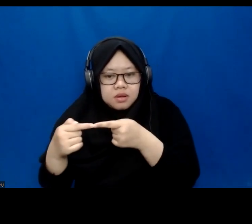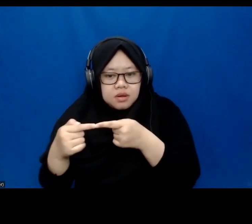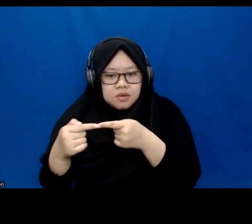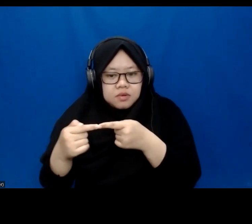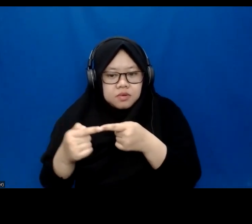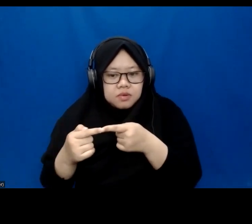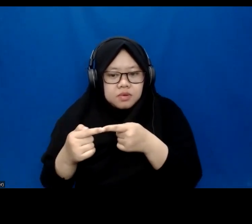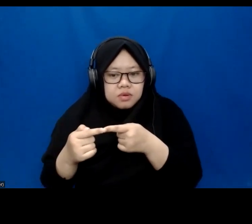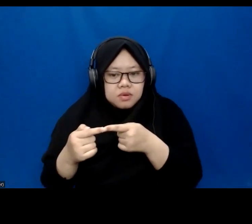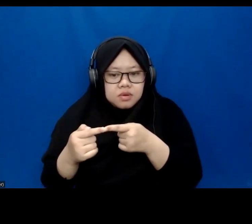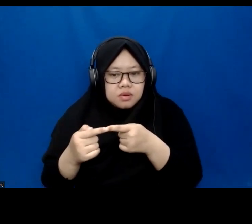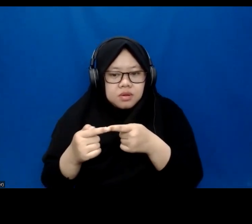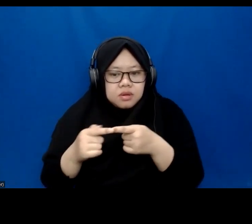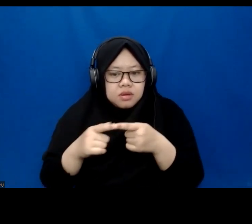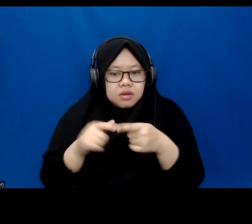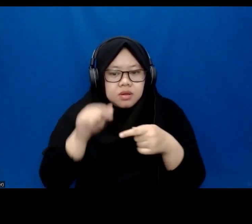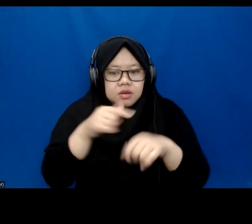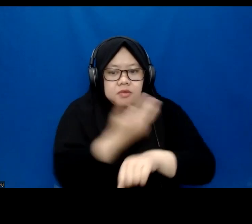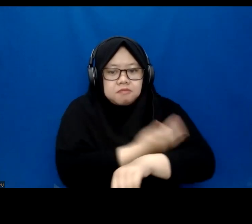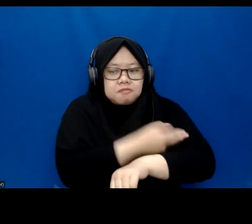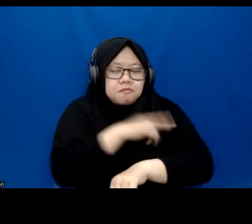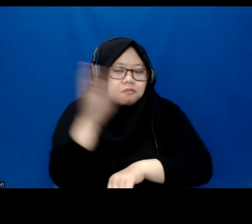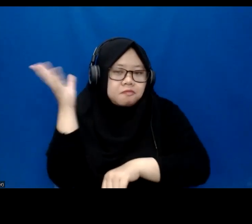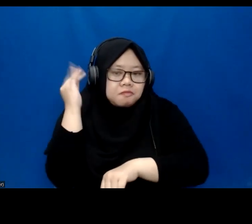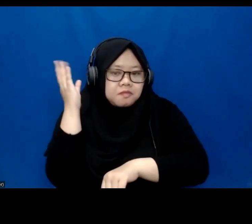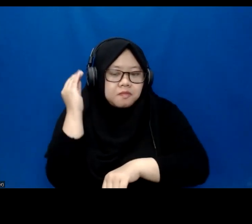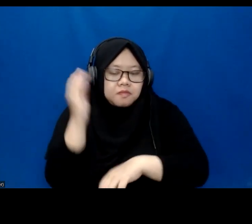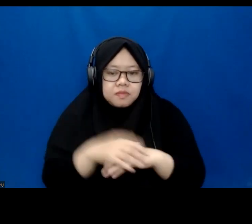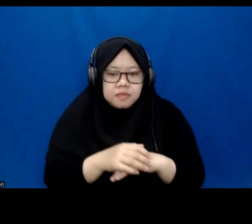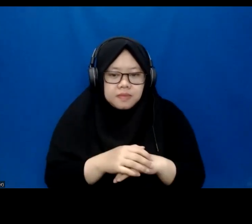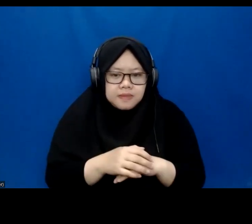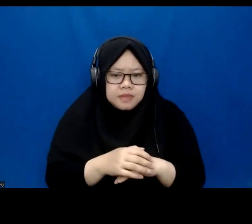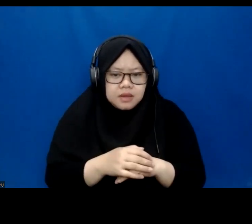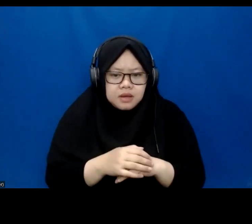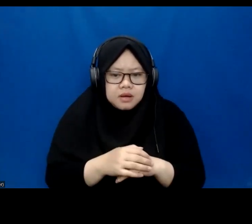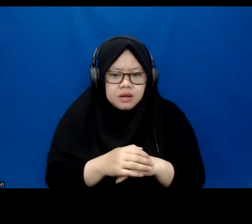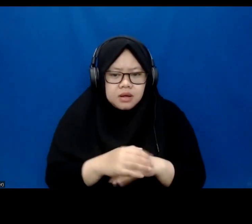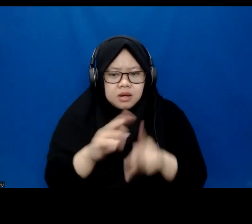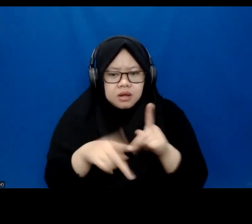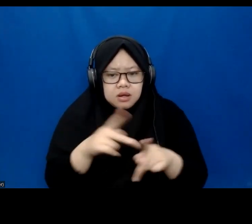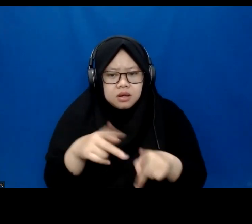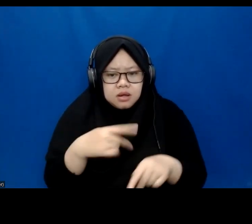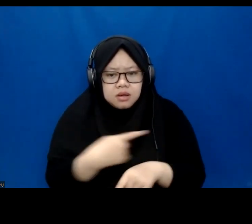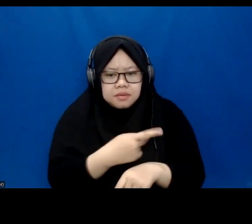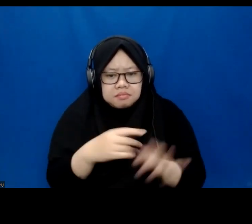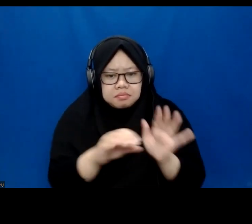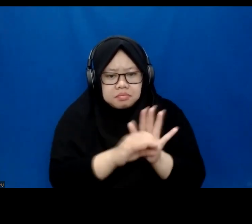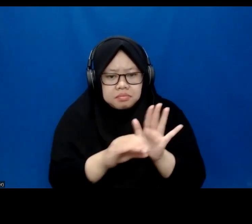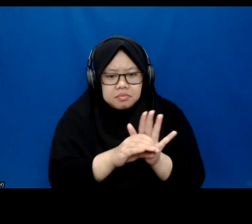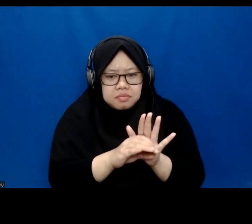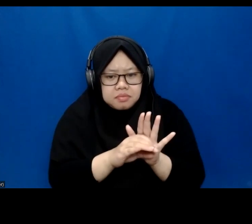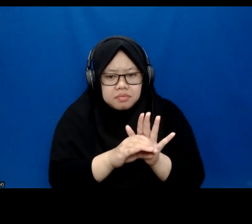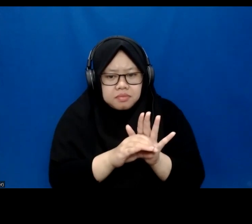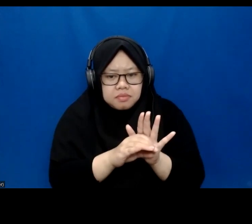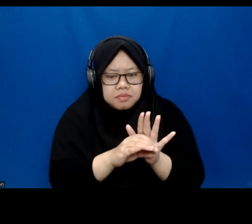resulting in a greater ability of hearing sense. If I can give you an example to make you